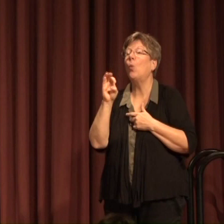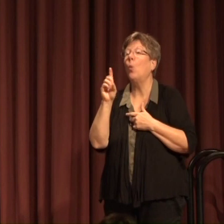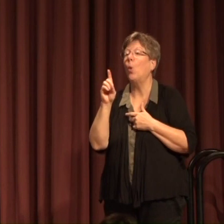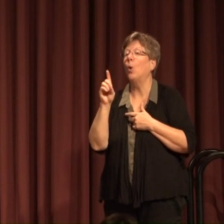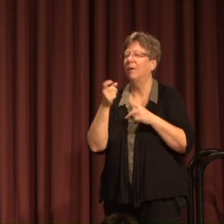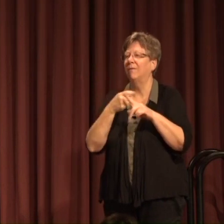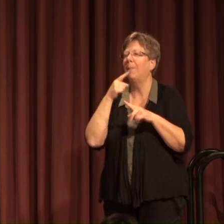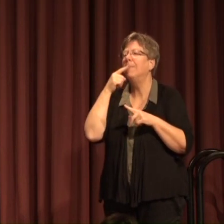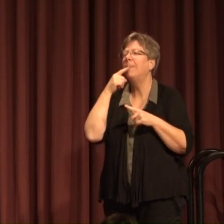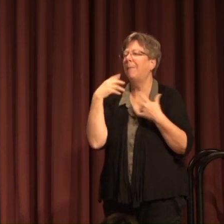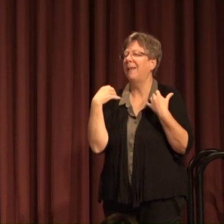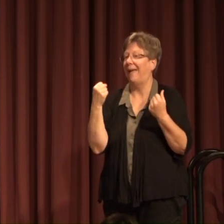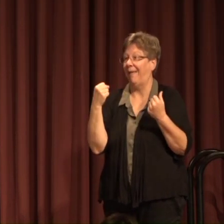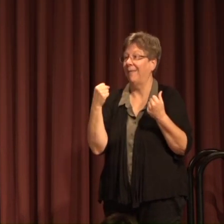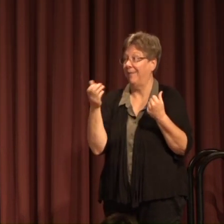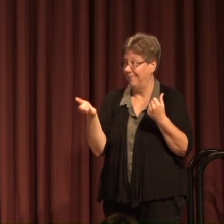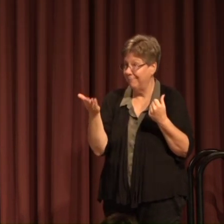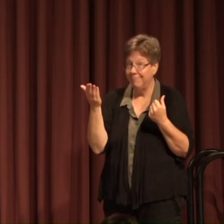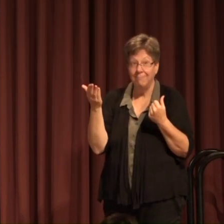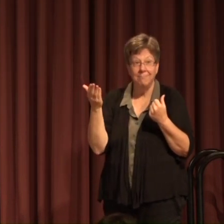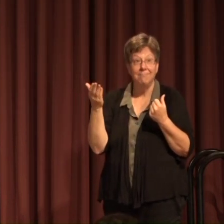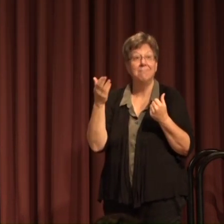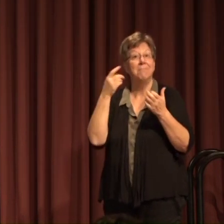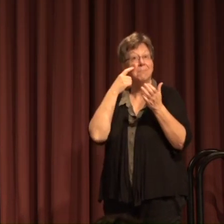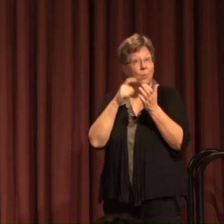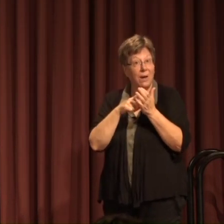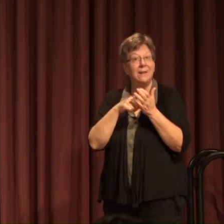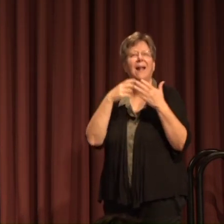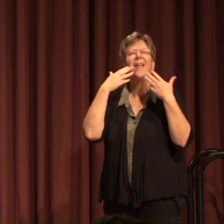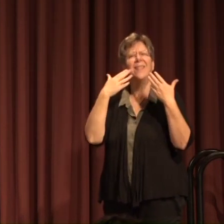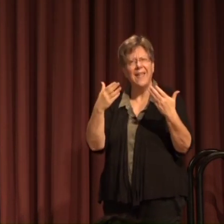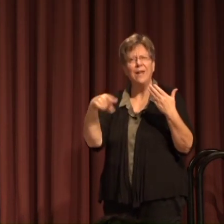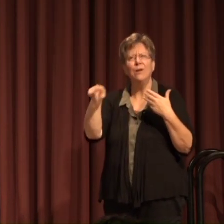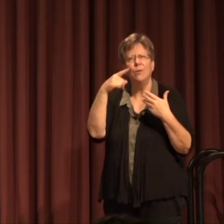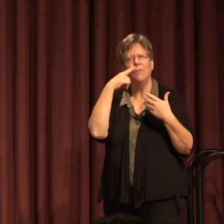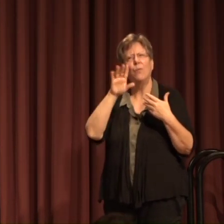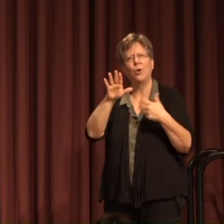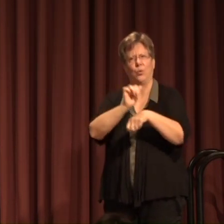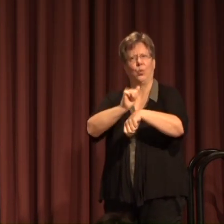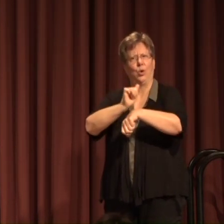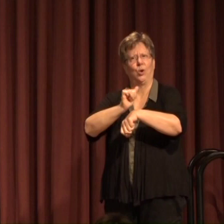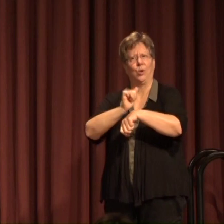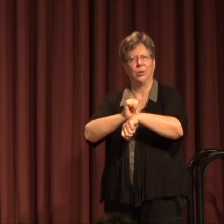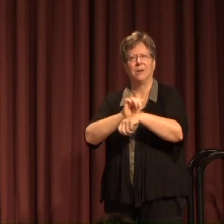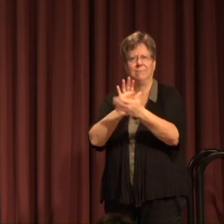public health so if you'd rise and be recognized thank you so much for your contribution